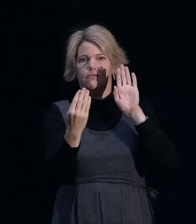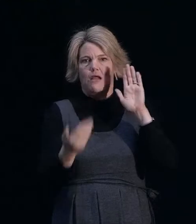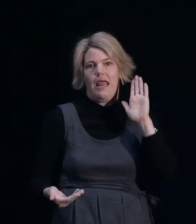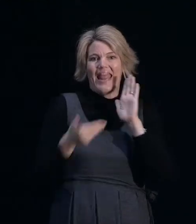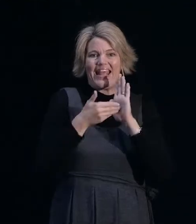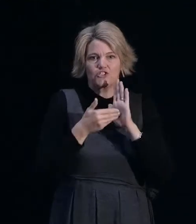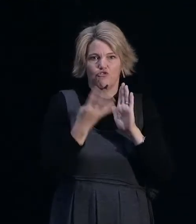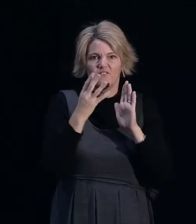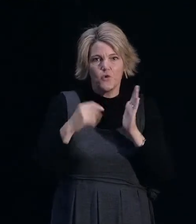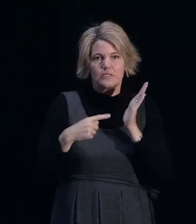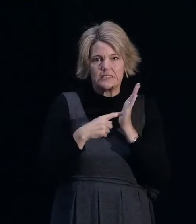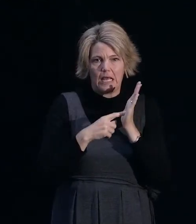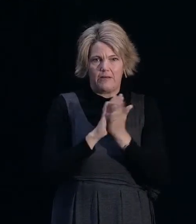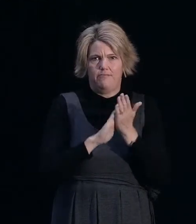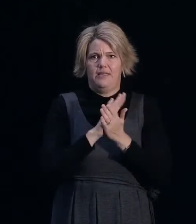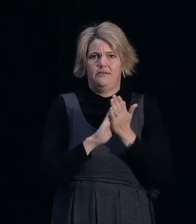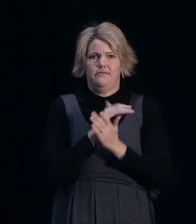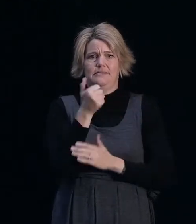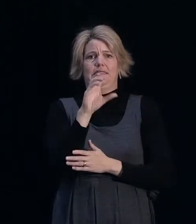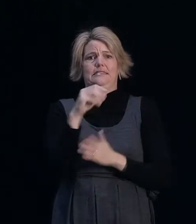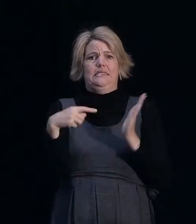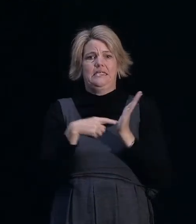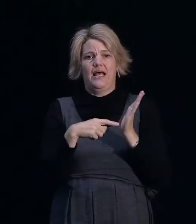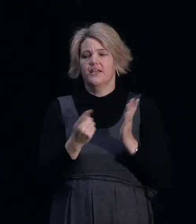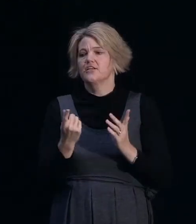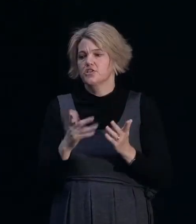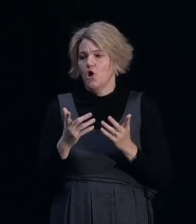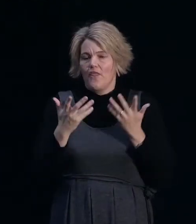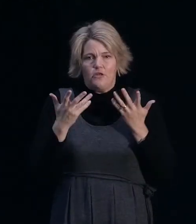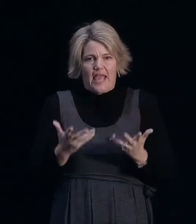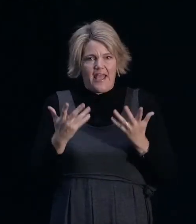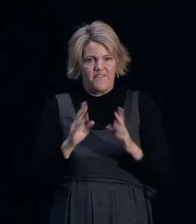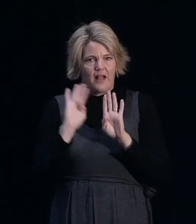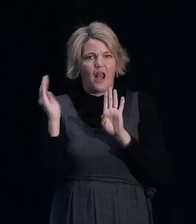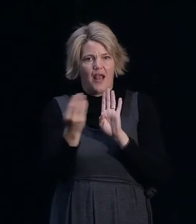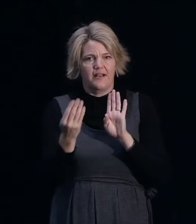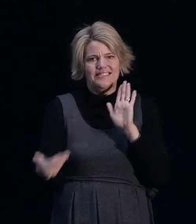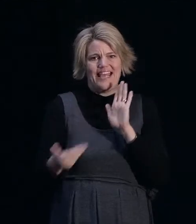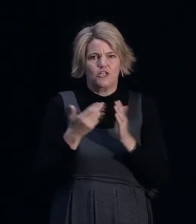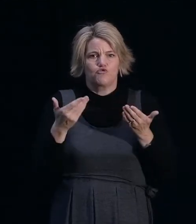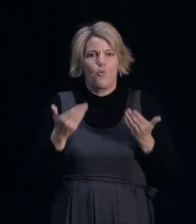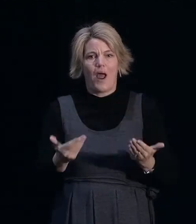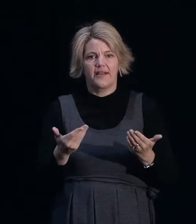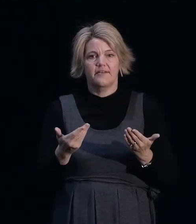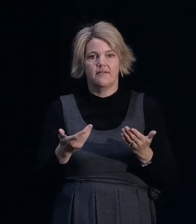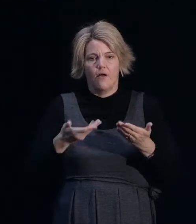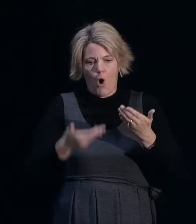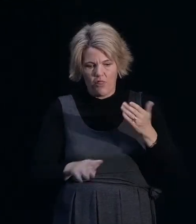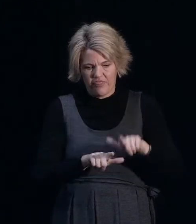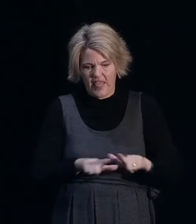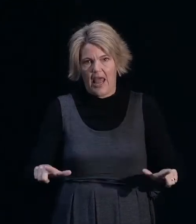can almost triple the weight of a building by having some of those heavyweight claddings on them. And that's a lot of weight that goes onto the land that